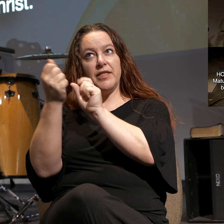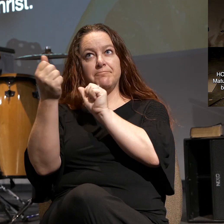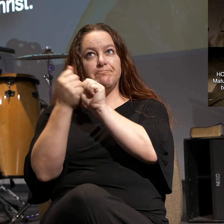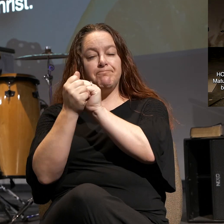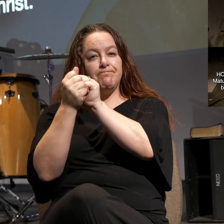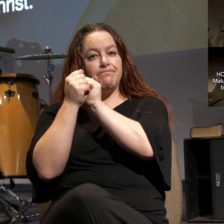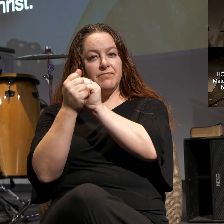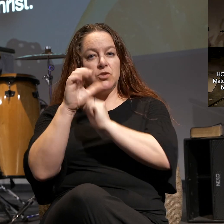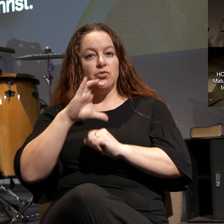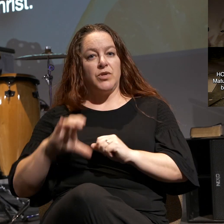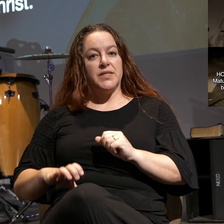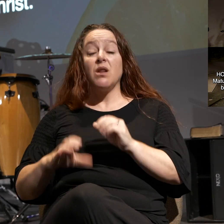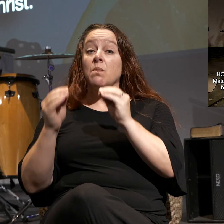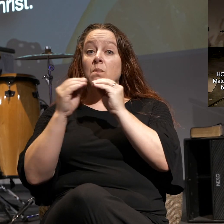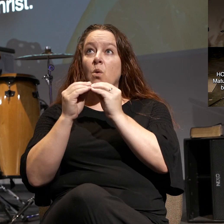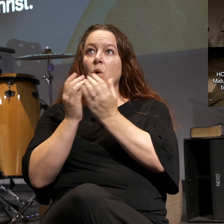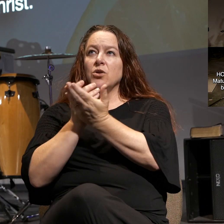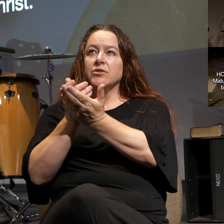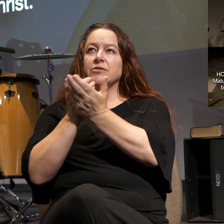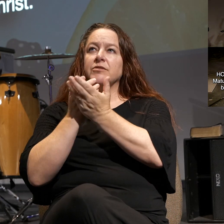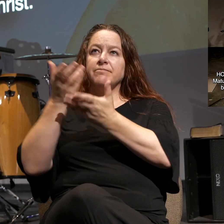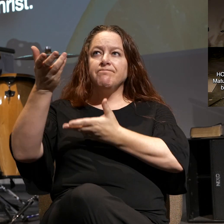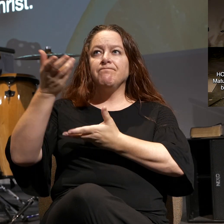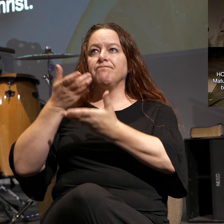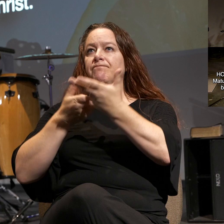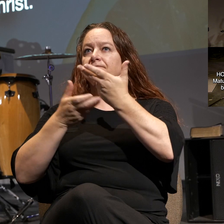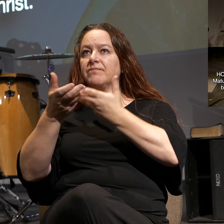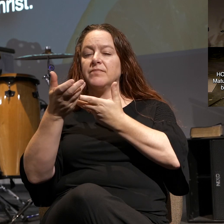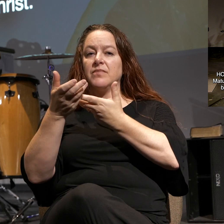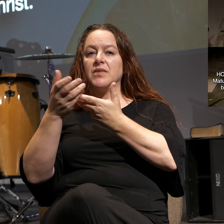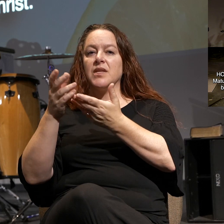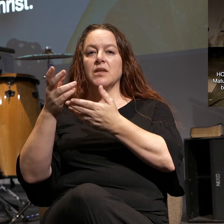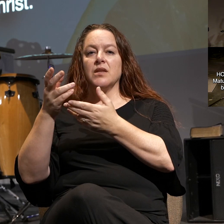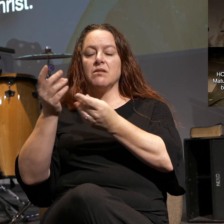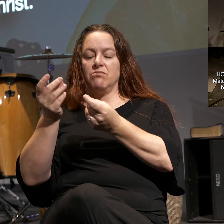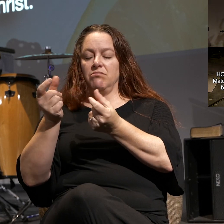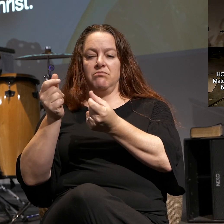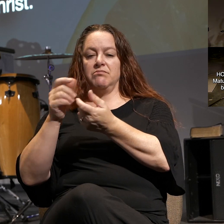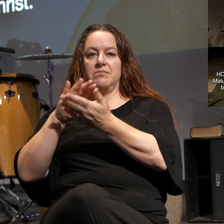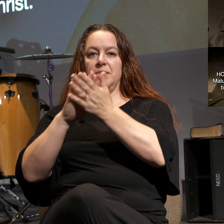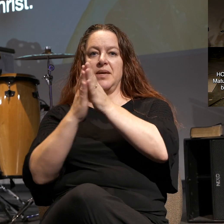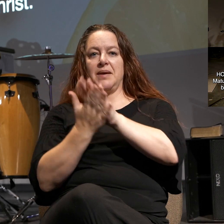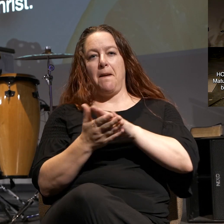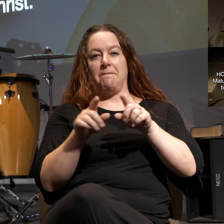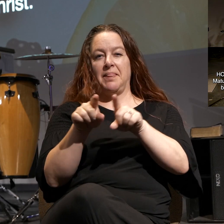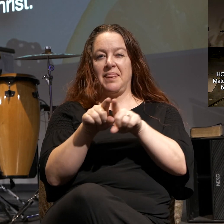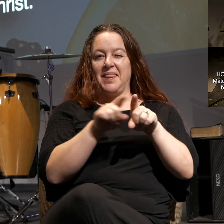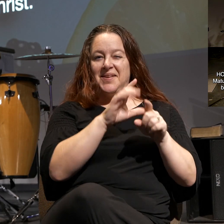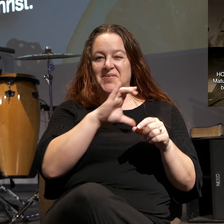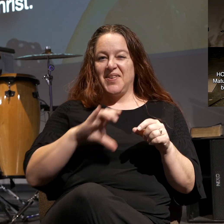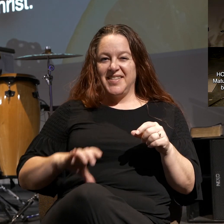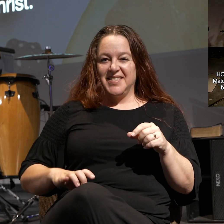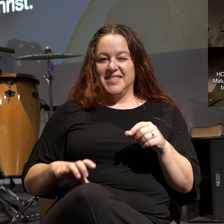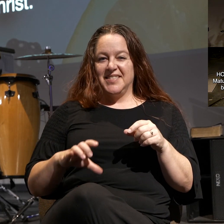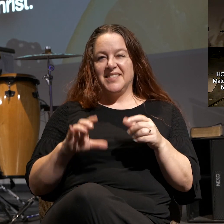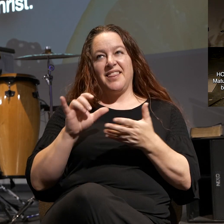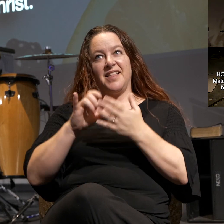are with Christ, you will naturally become more like Christ. That's the focus.